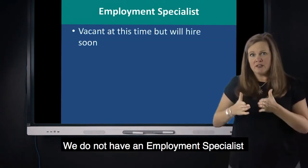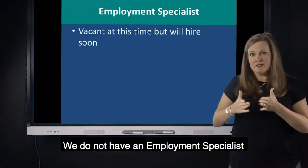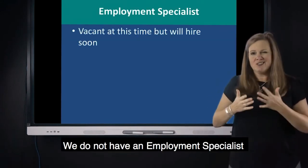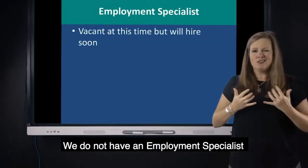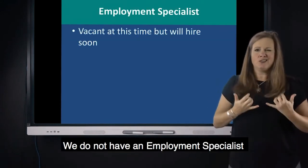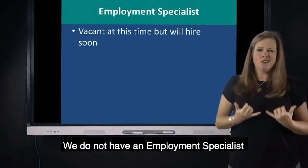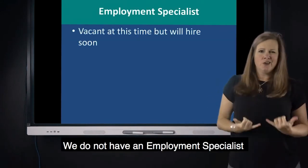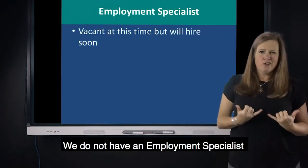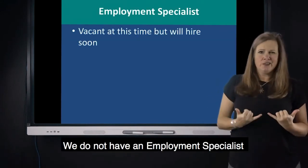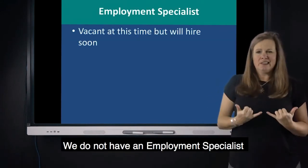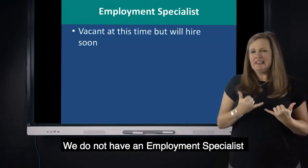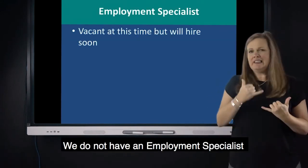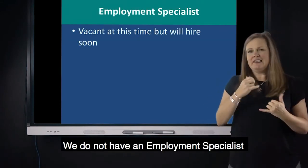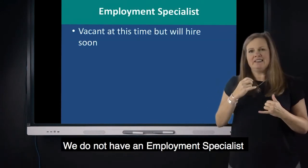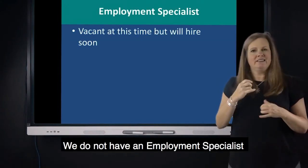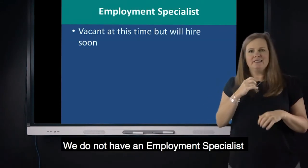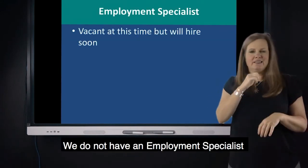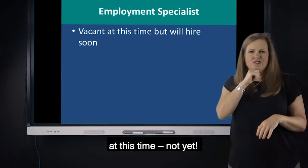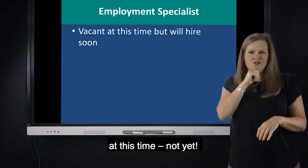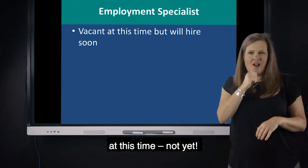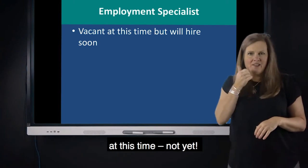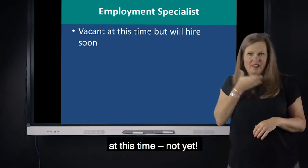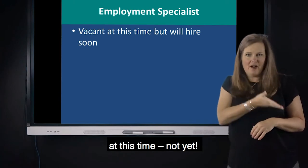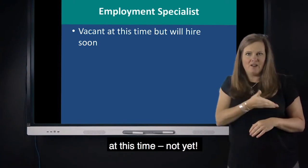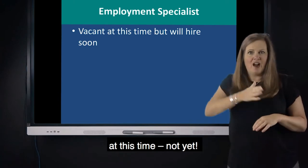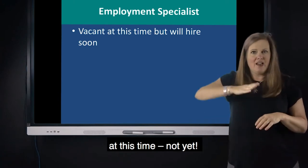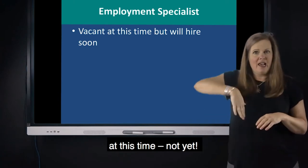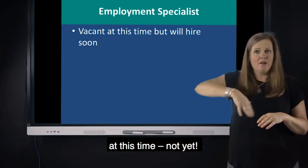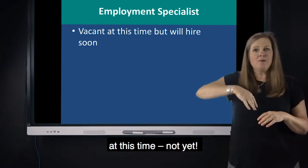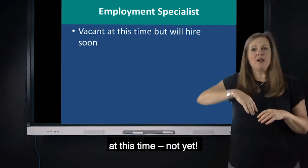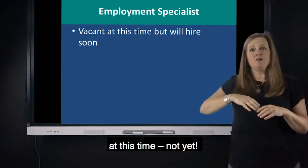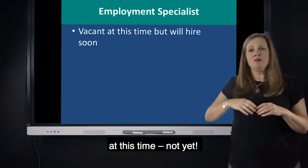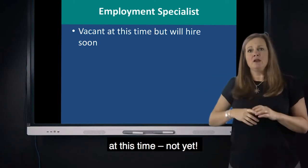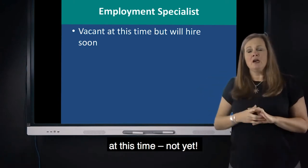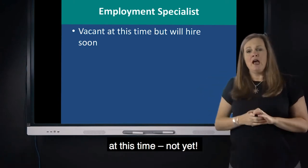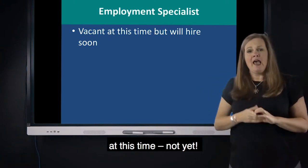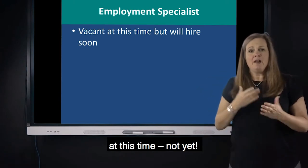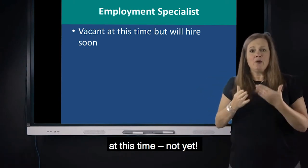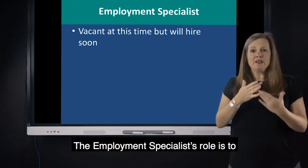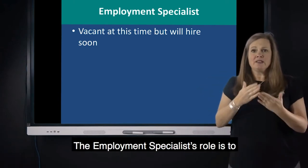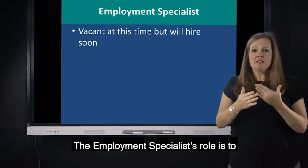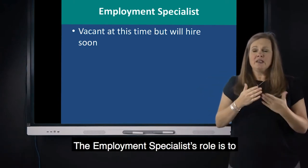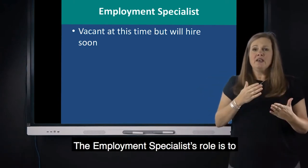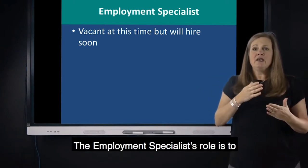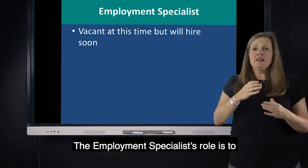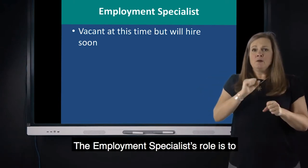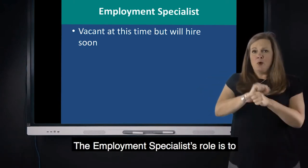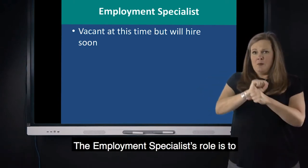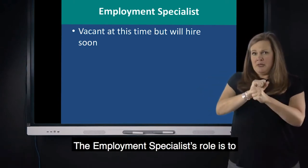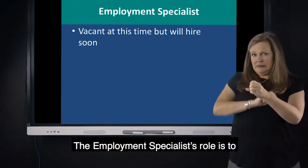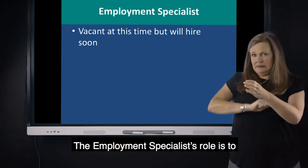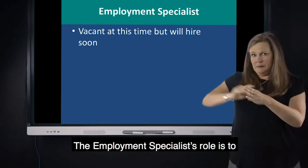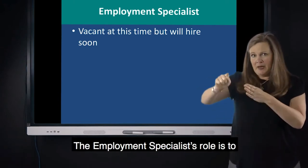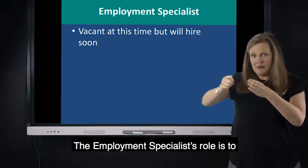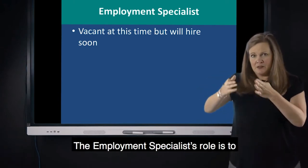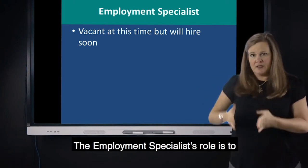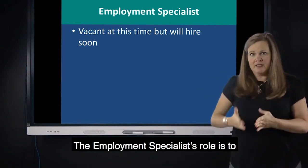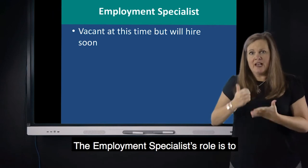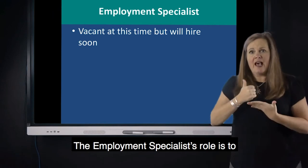We have an employment specialist. Now currently that job has not been filled. But the employment